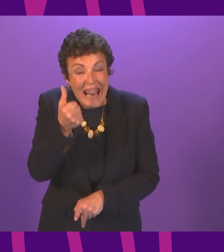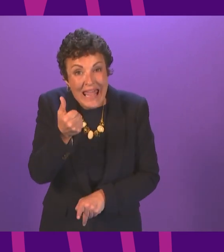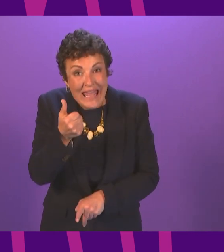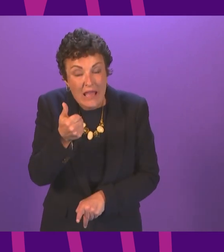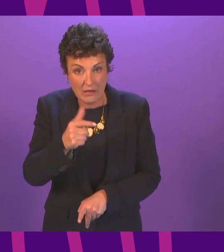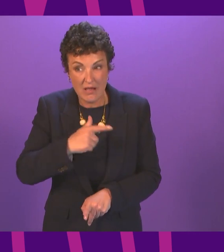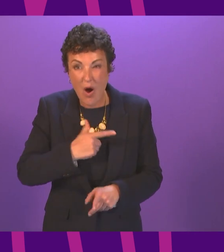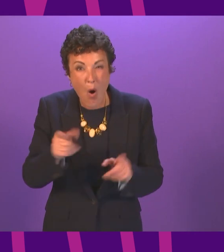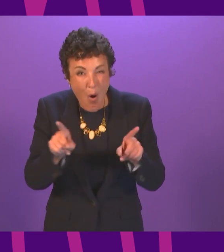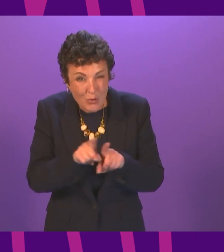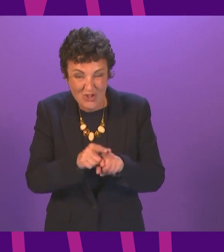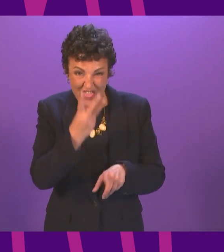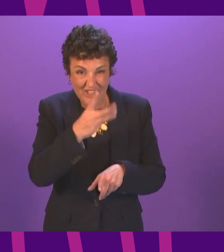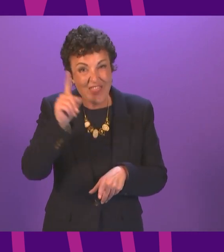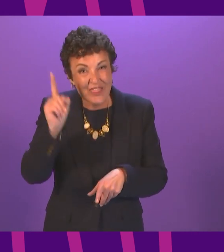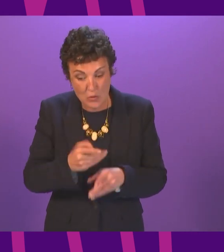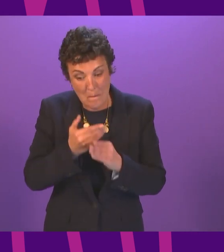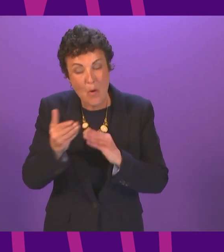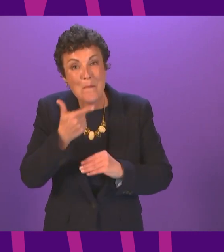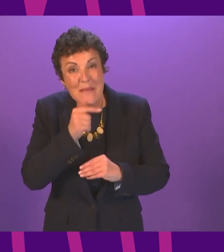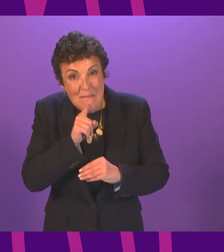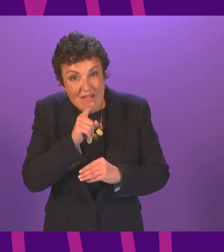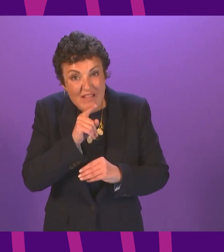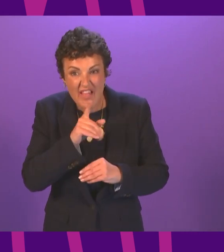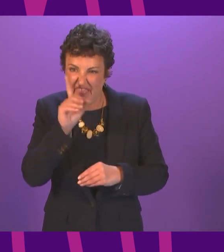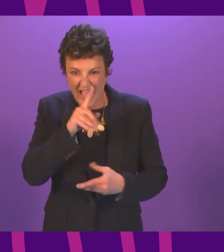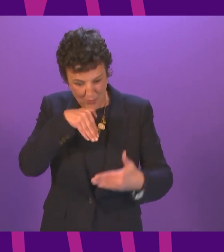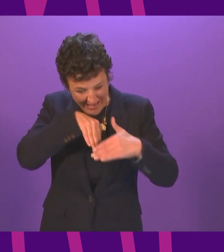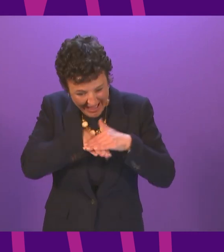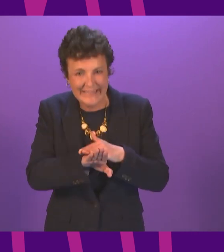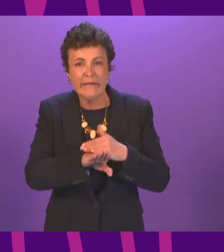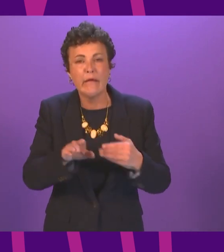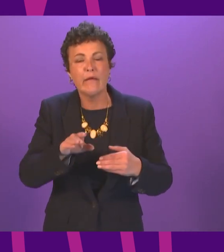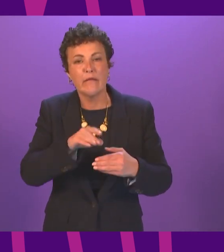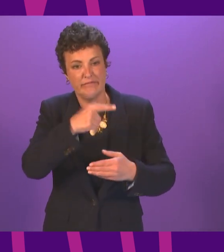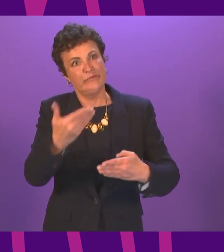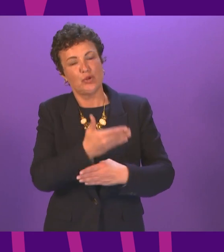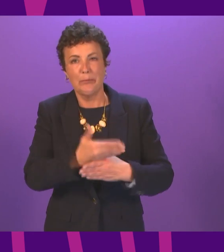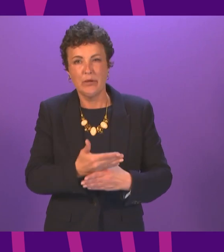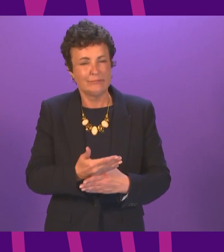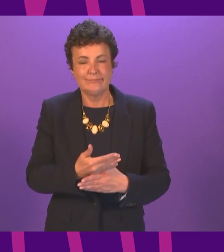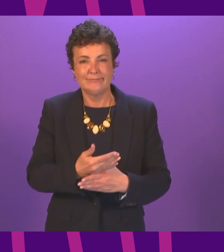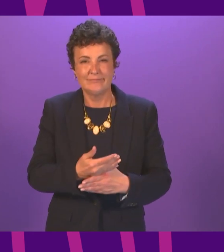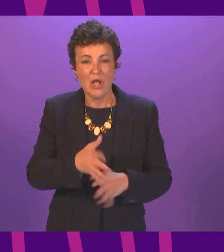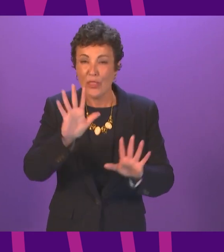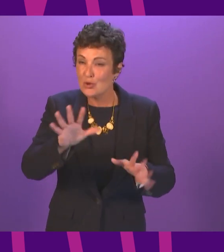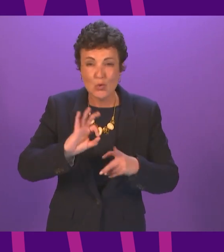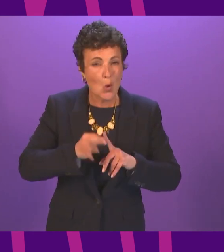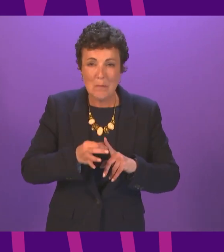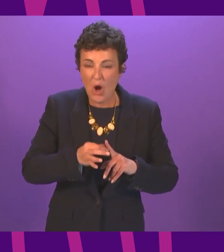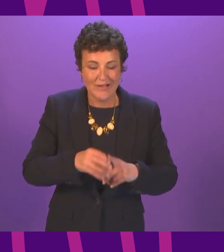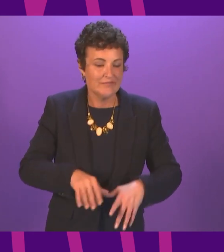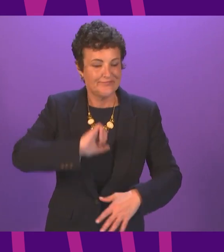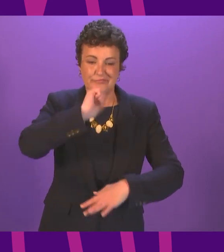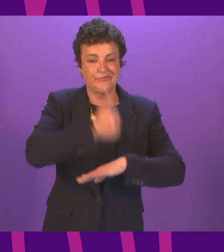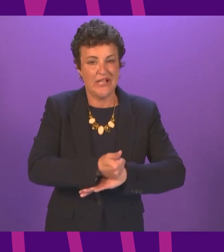3,000 more people than the number of participants who actually started a job there is no point in introducing a job